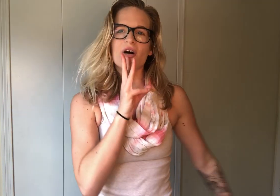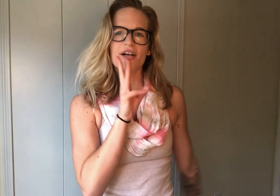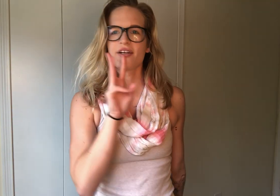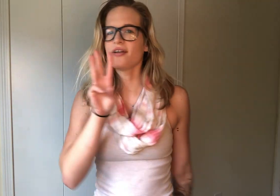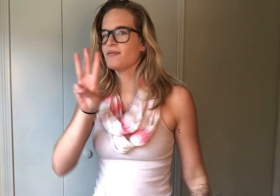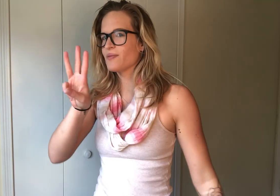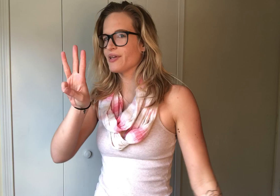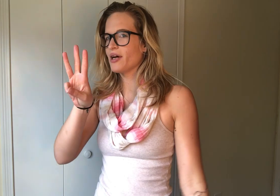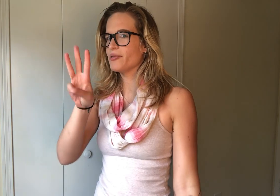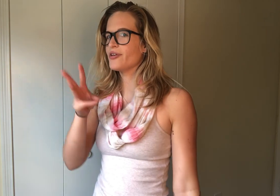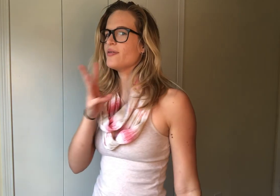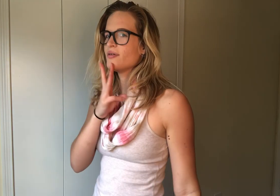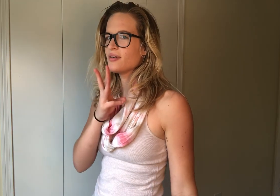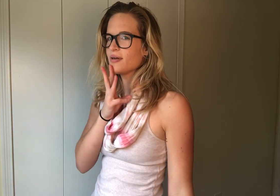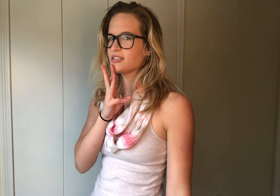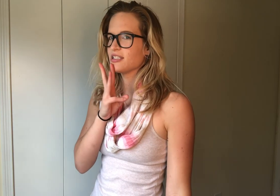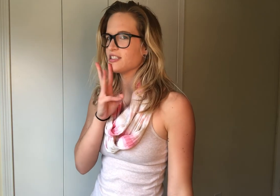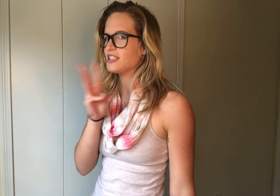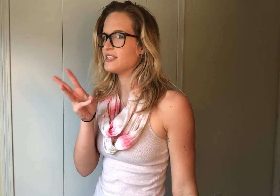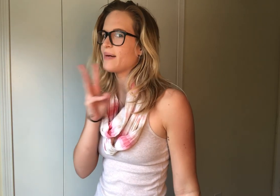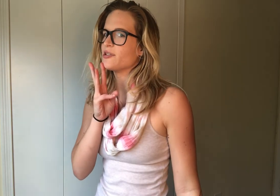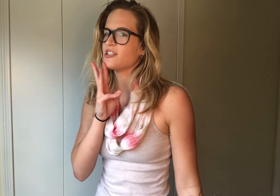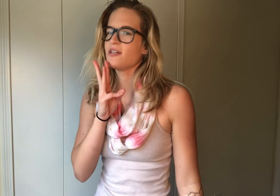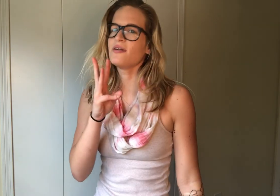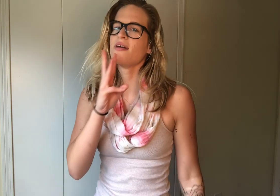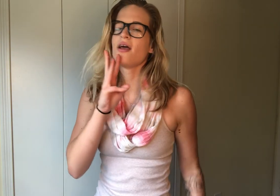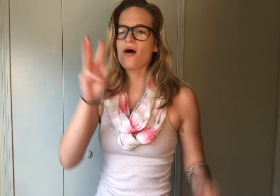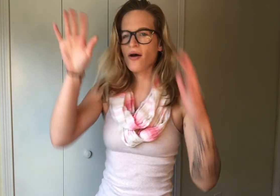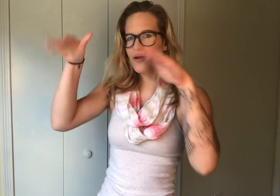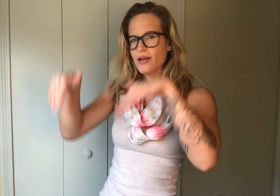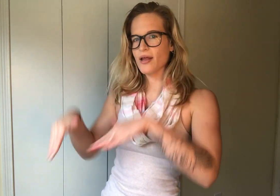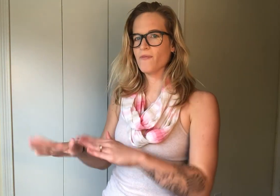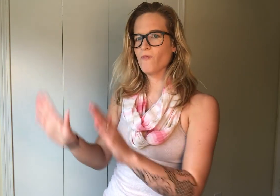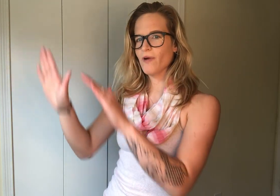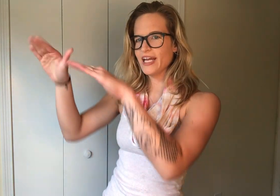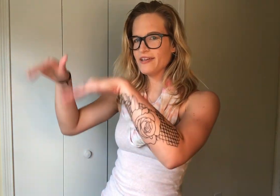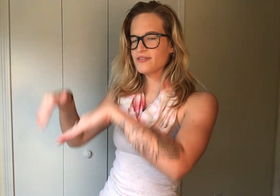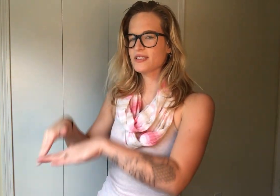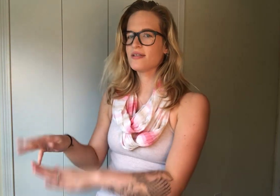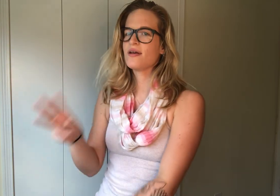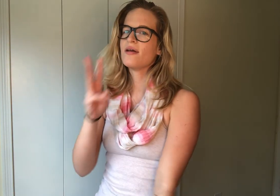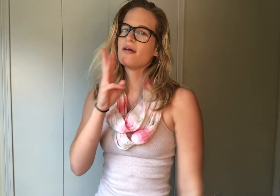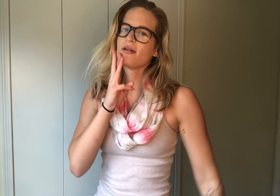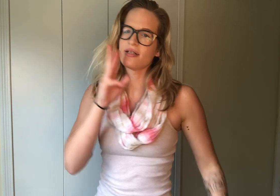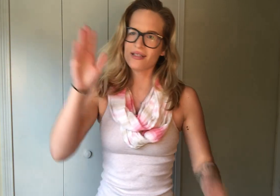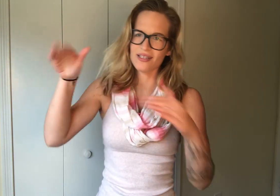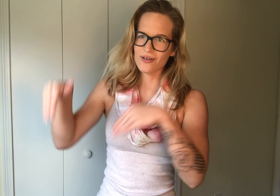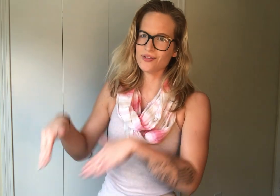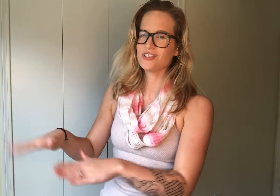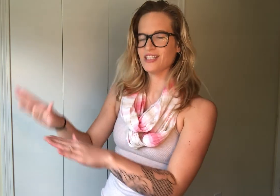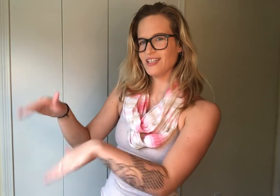water with a W to the chin, tap your chin, and then waves on the ocean.